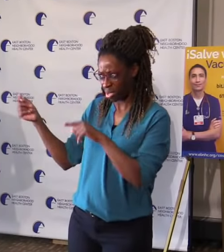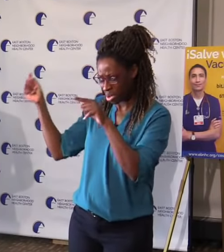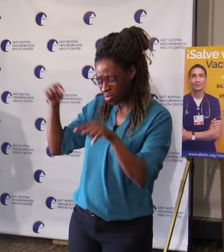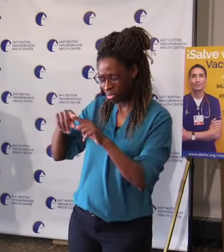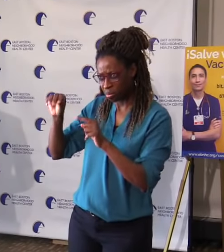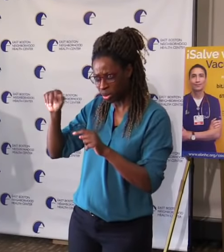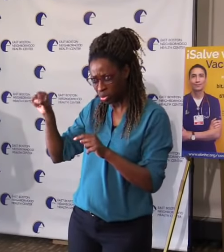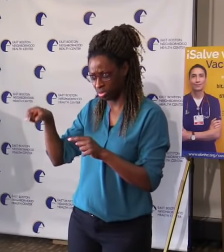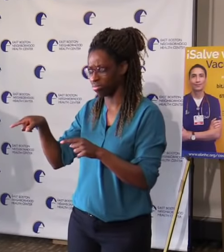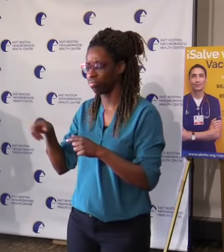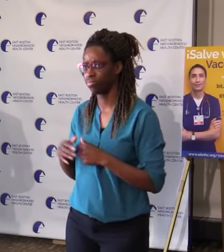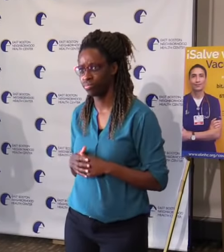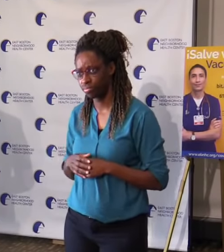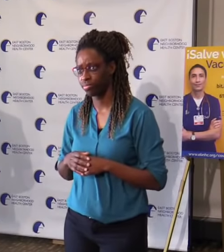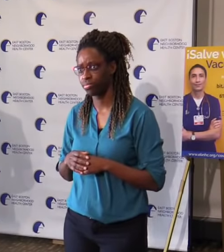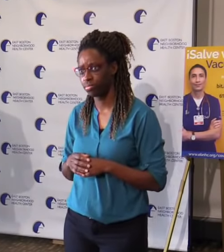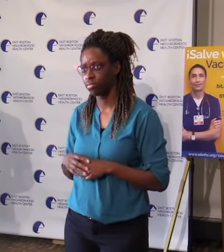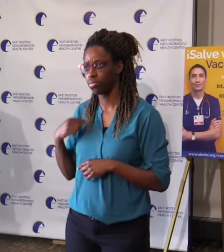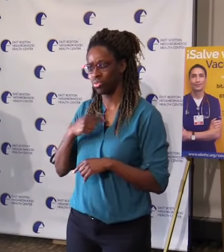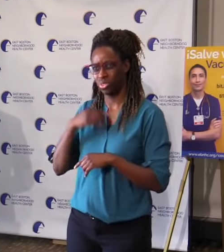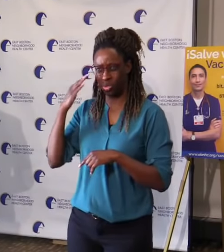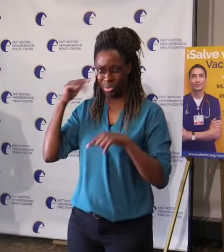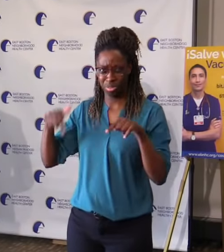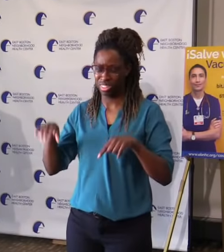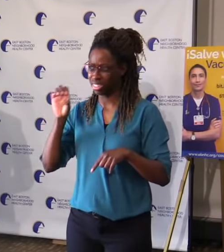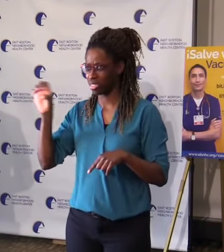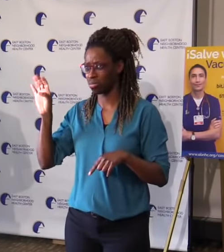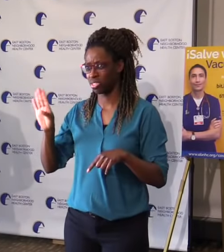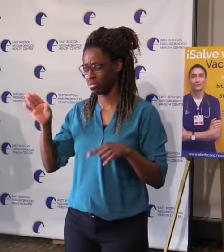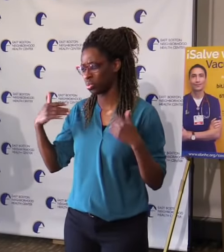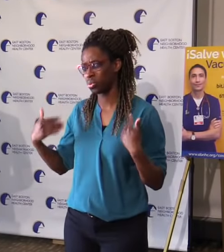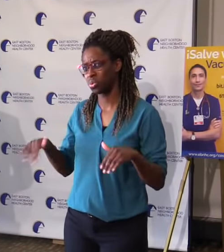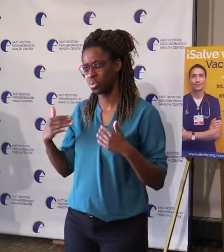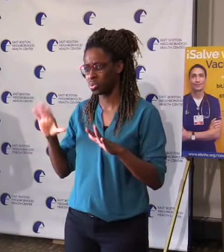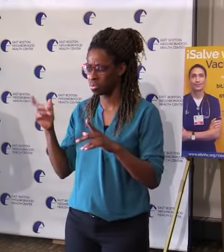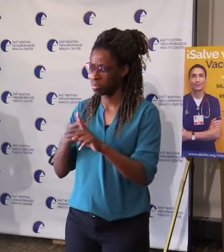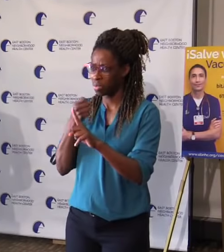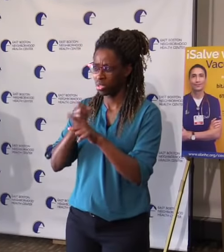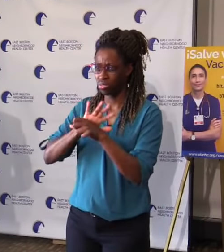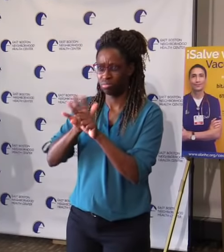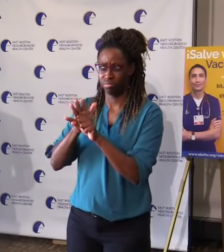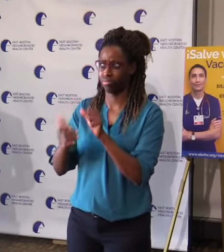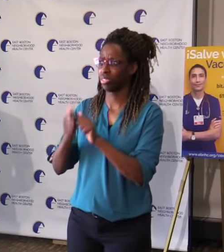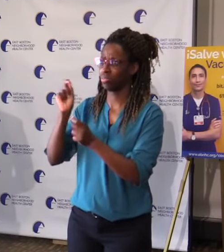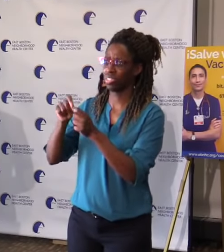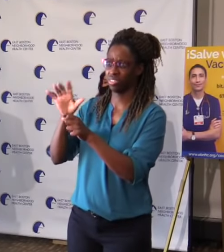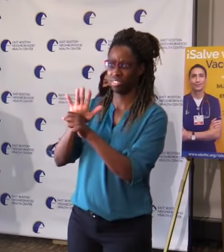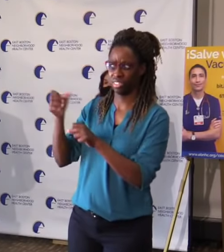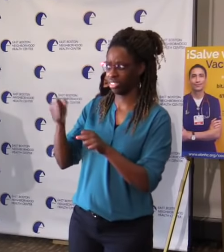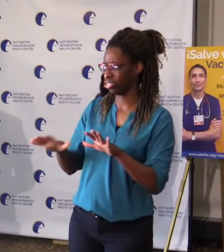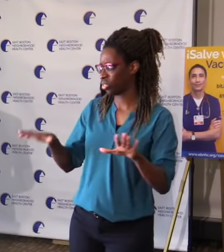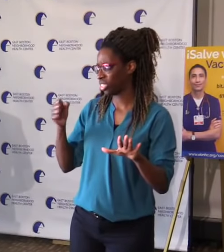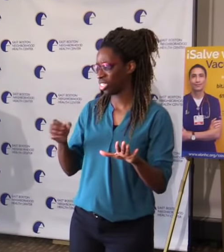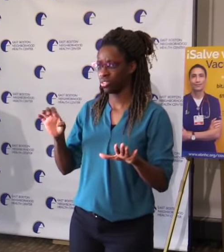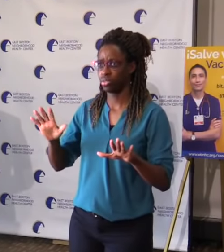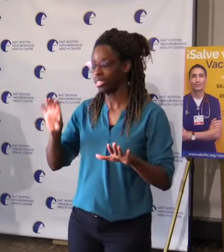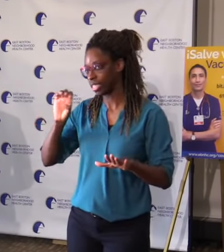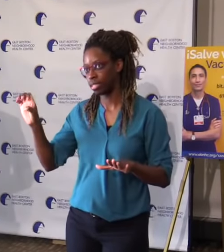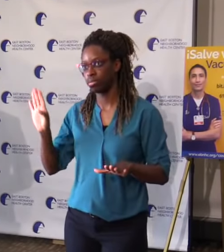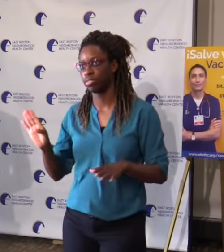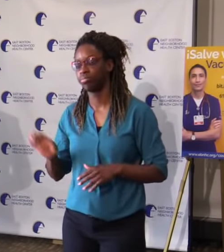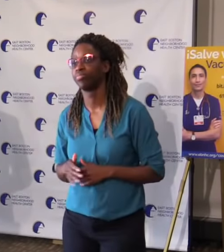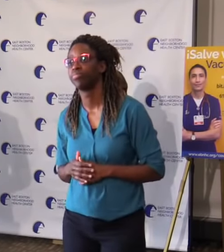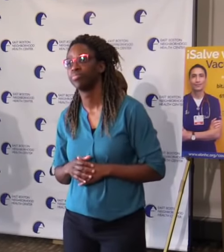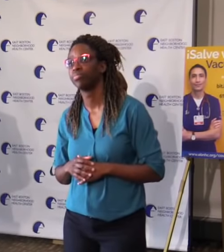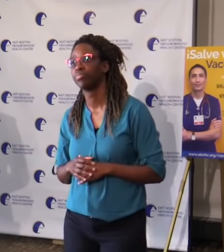East Boston, we are one of the hardest-hit communities in the state. My name is Manny Lopes. I'm the president and CEO